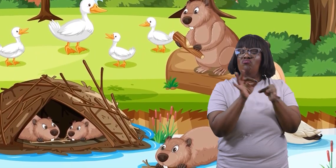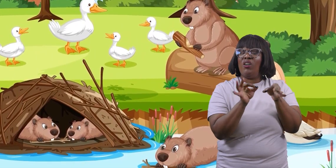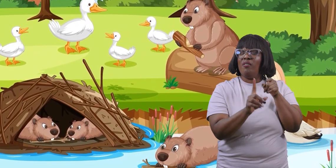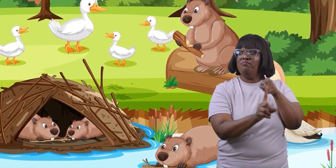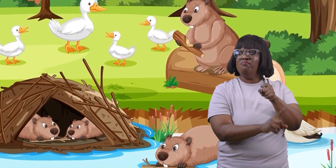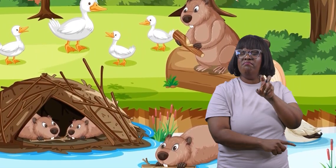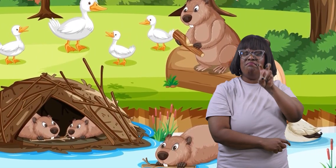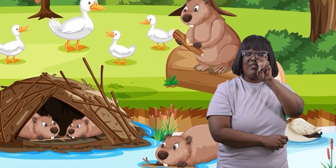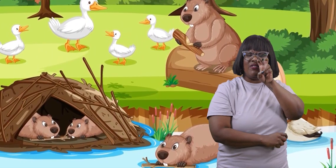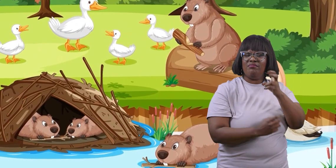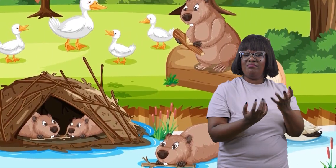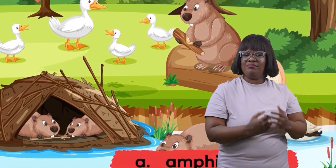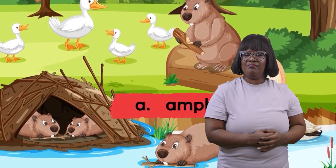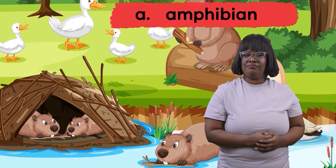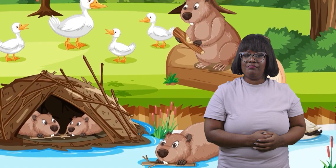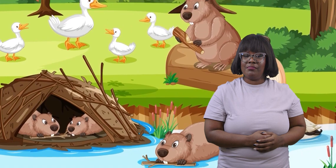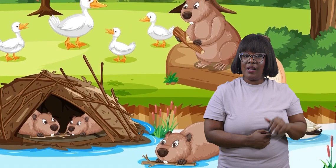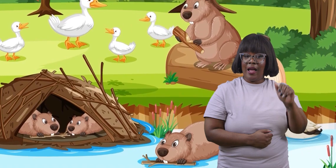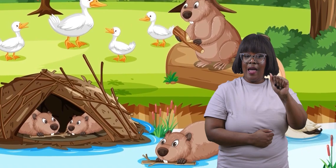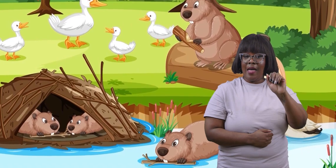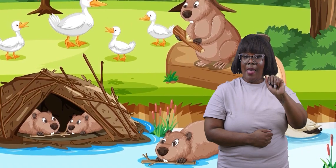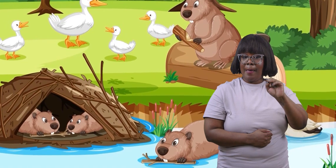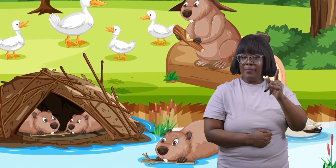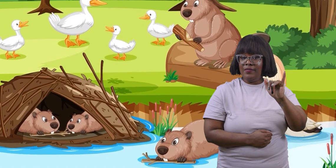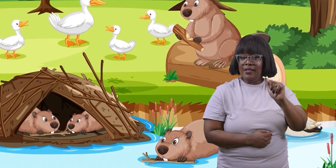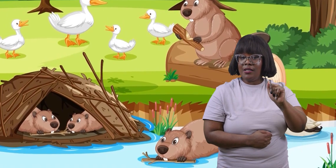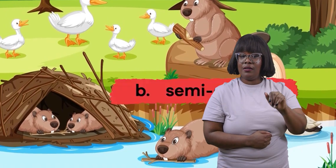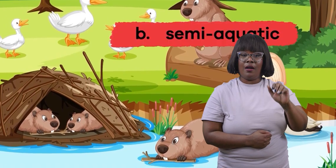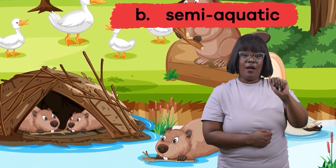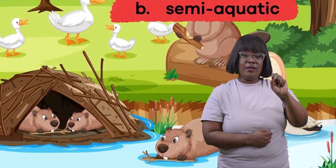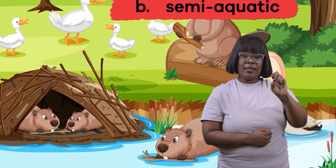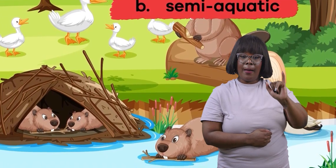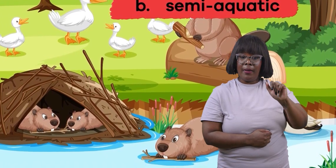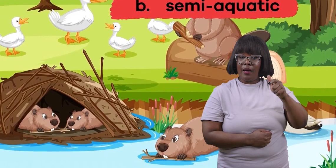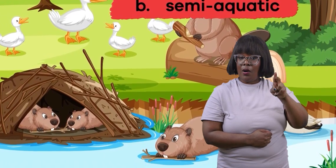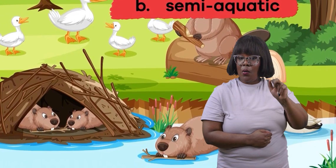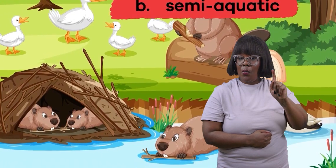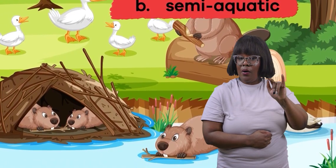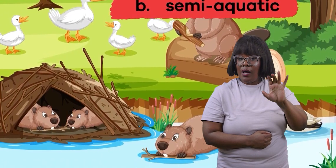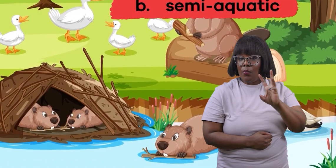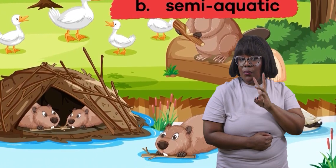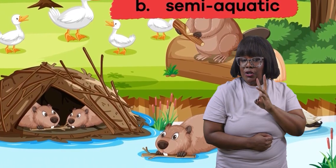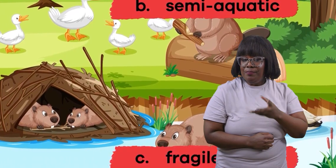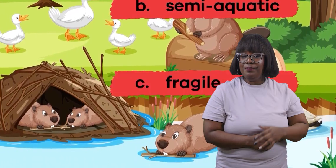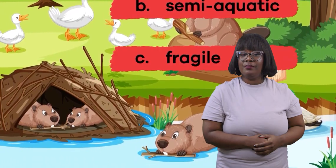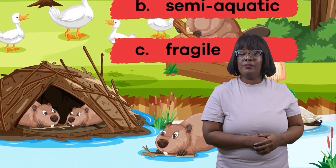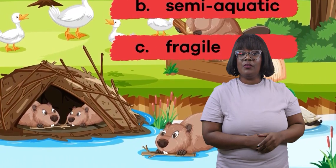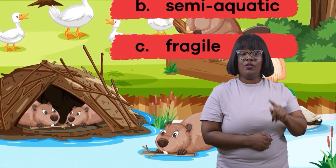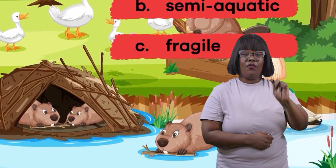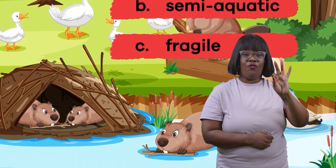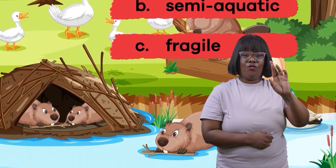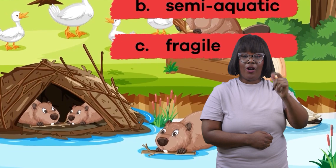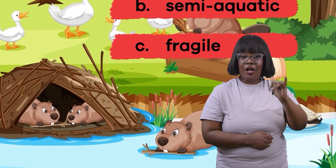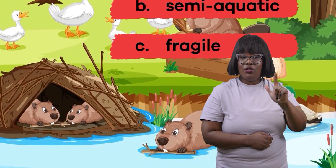beaver a amphibian b semi-aquatic c fragile